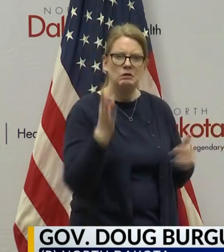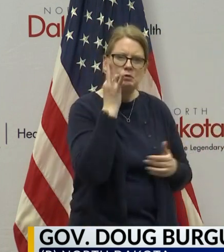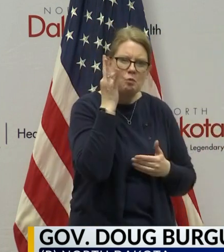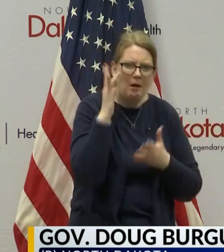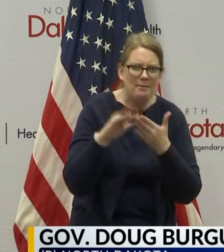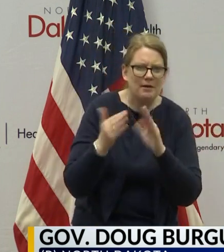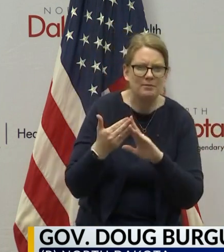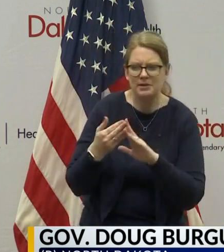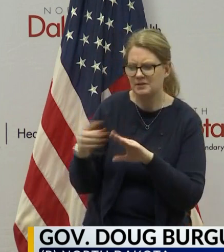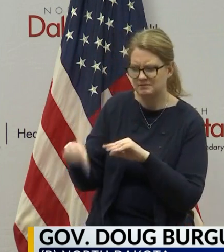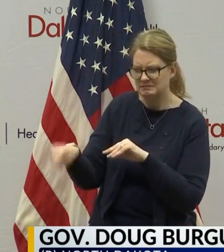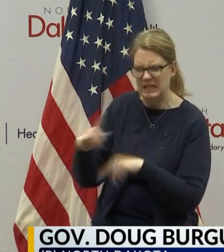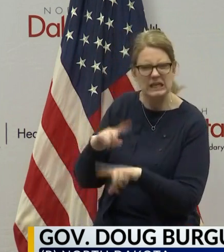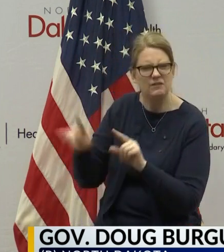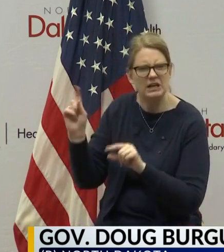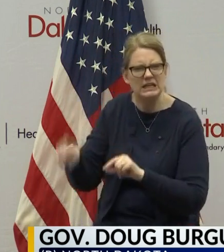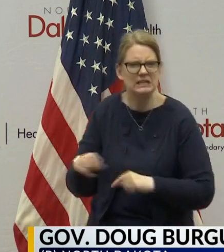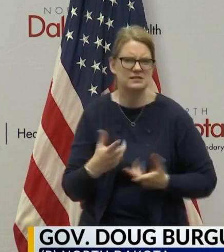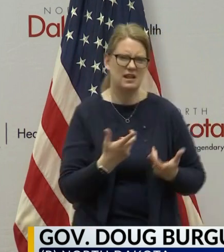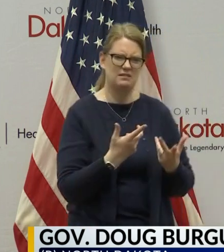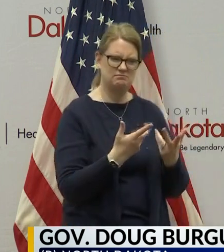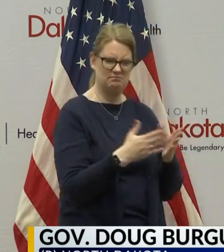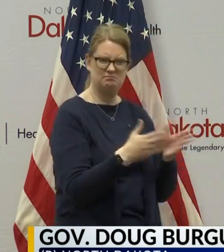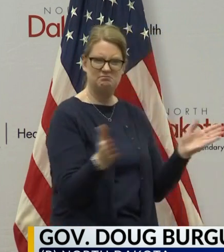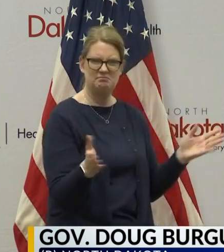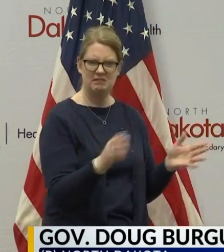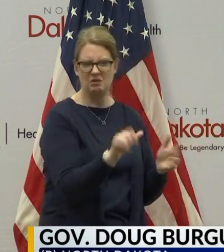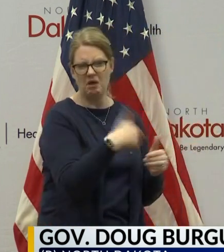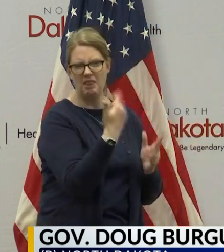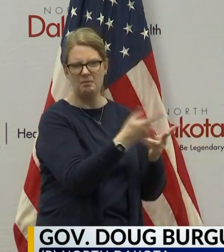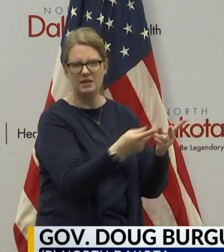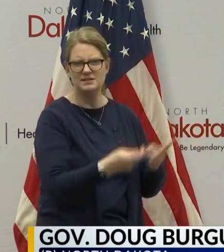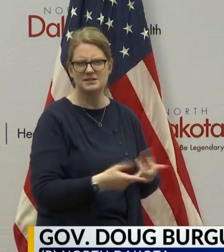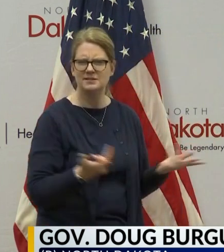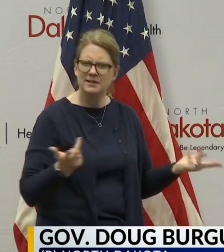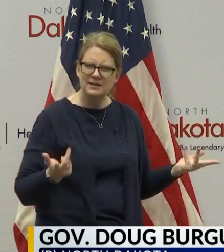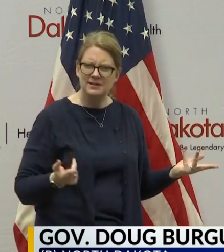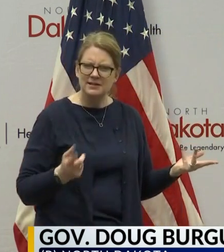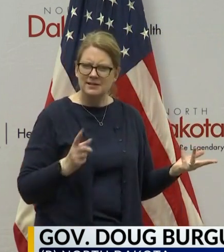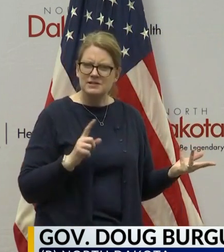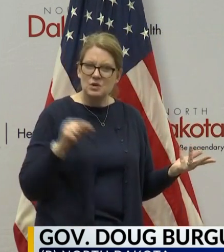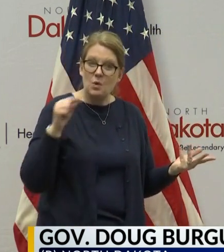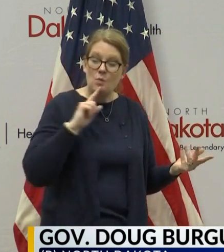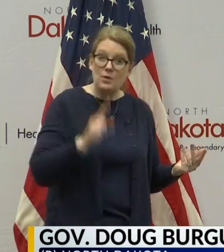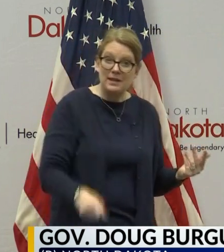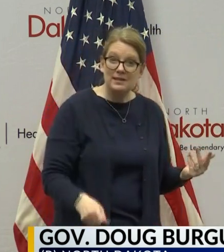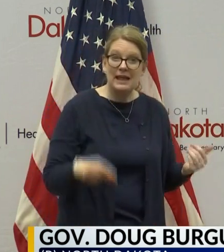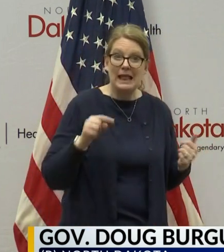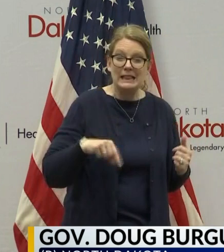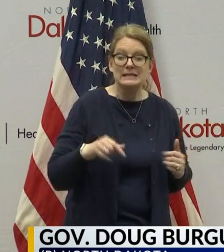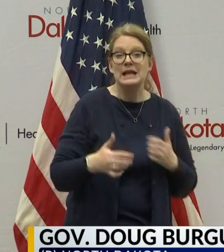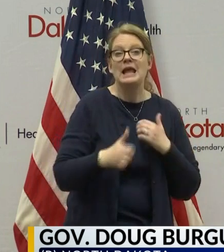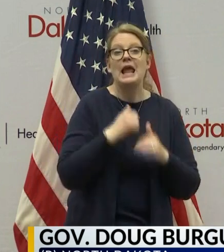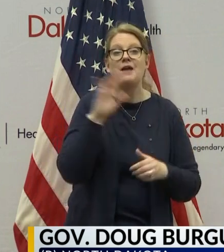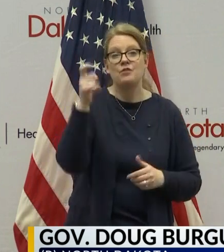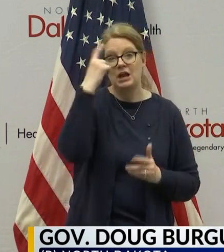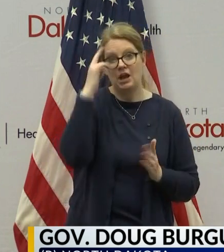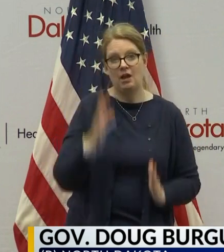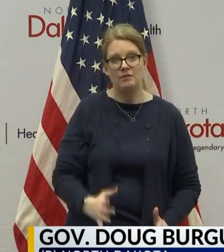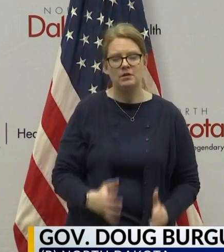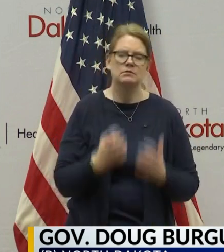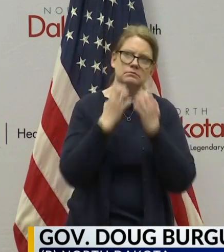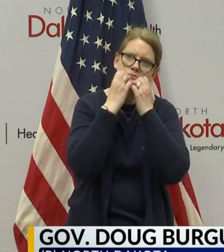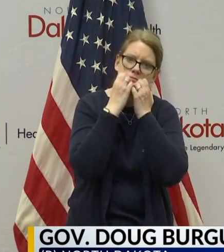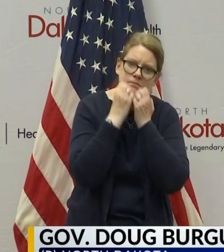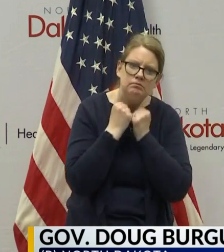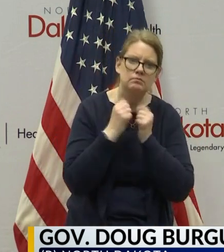needs than non-tribal communities. So, mean, it's like one of the beautiful things is that we've got, you know, every governor in the nation cares deeply about their